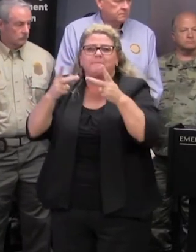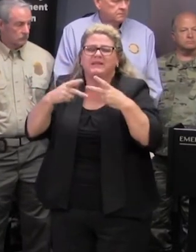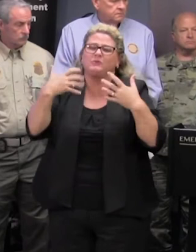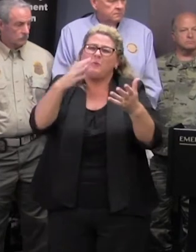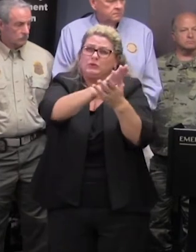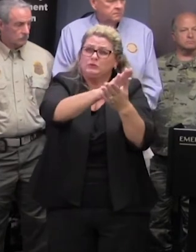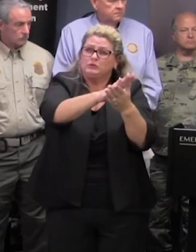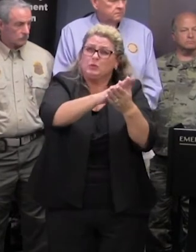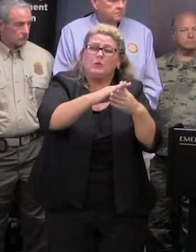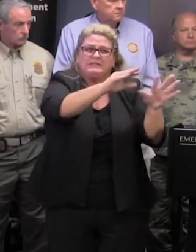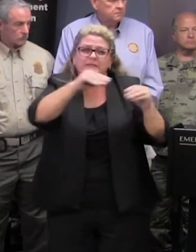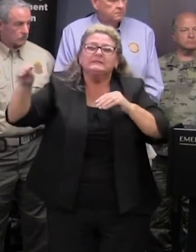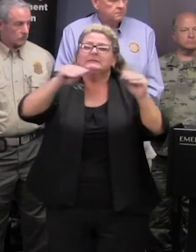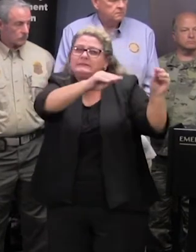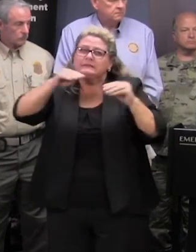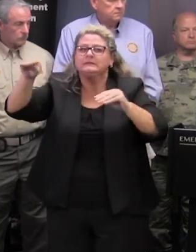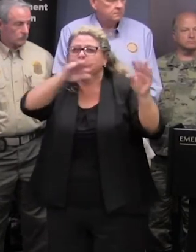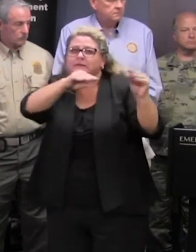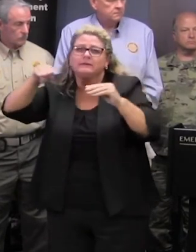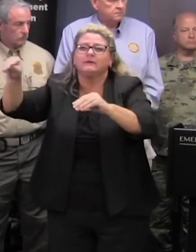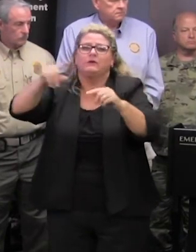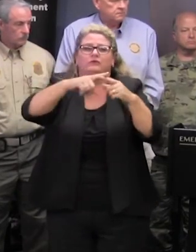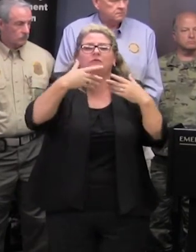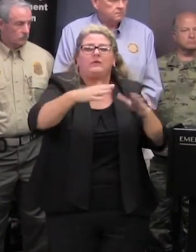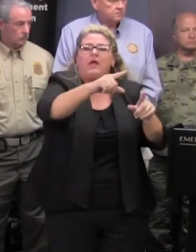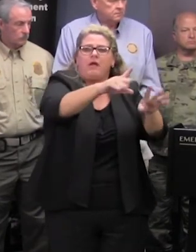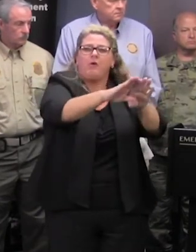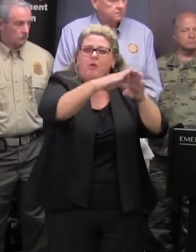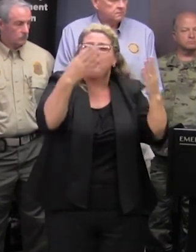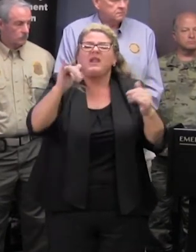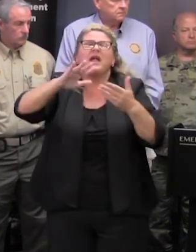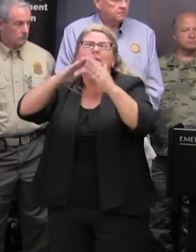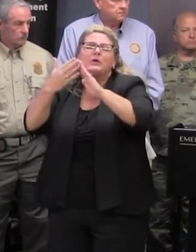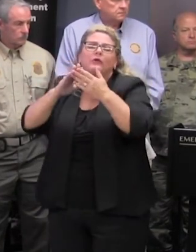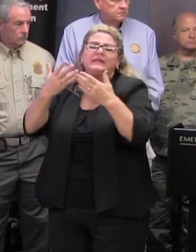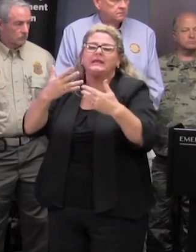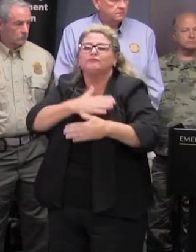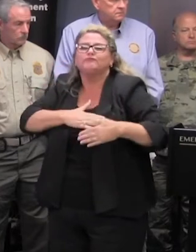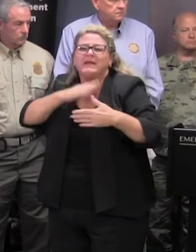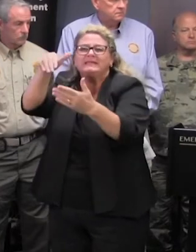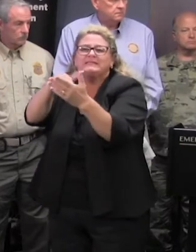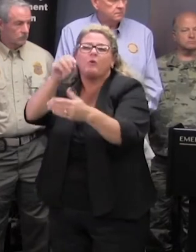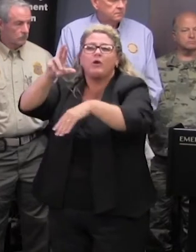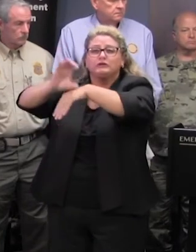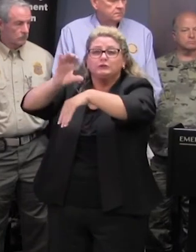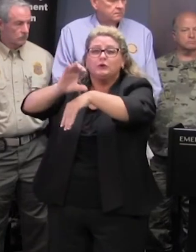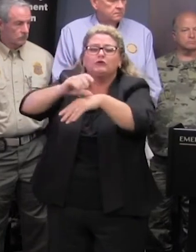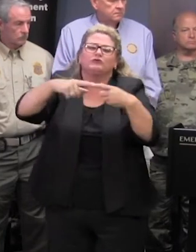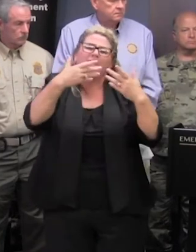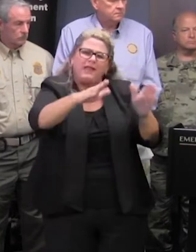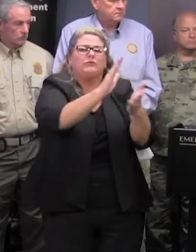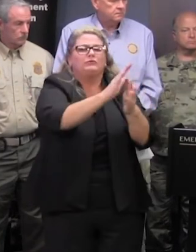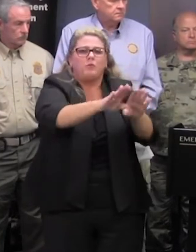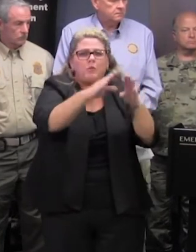move the persons in those shelters out so we into community recreation centers or churches where we can turn those buildings back over to